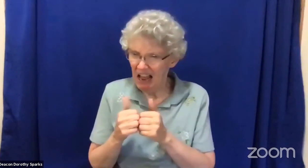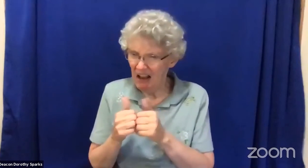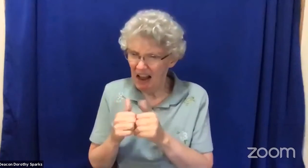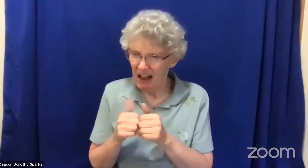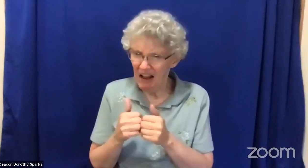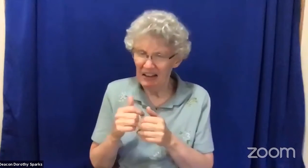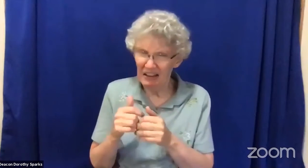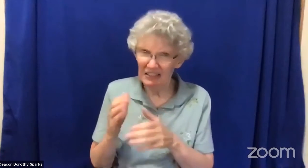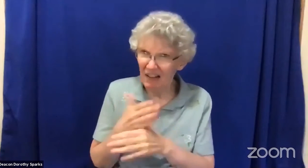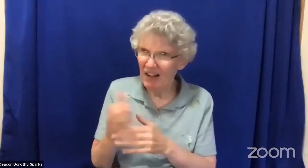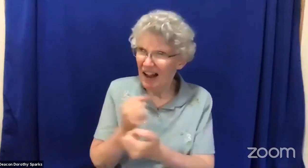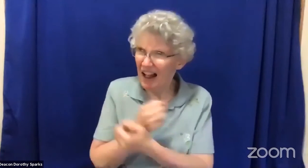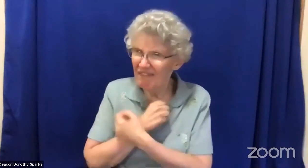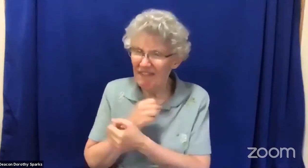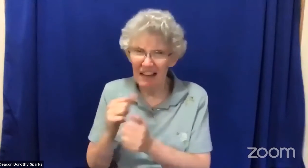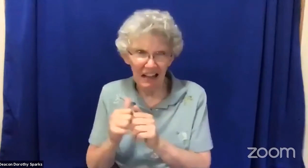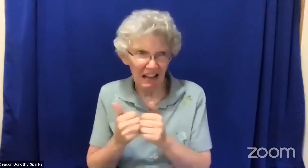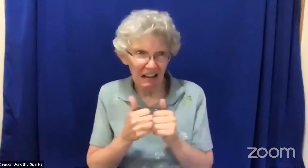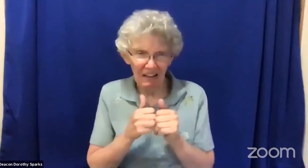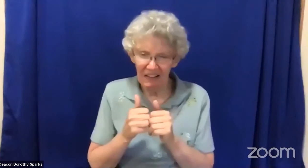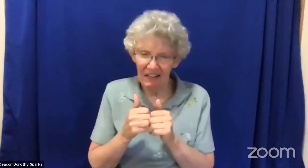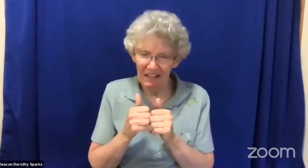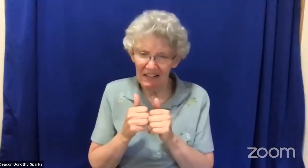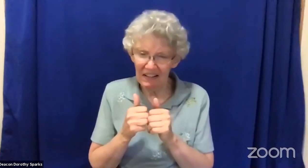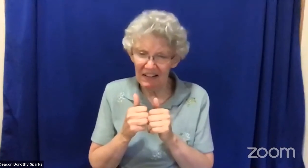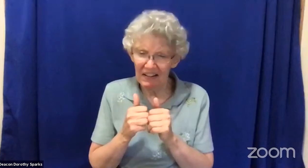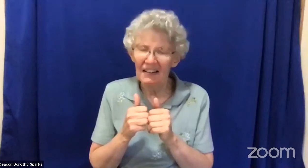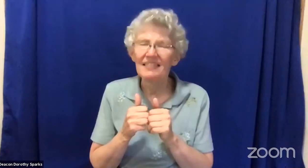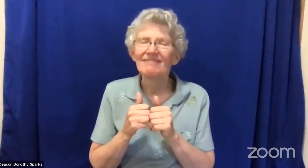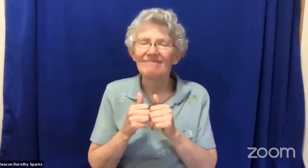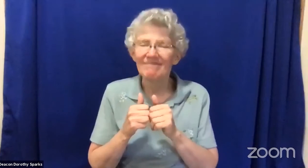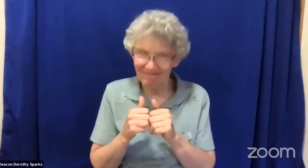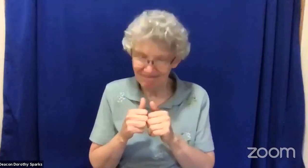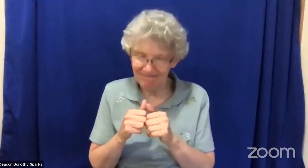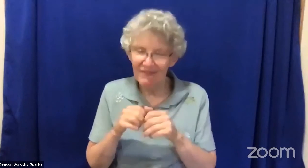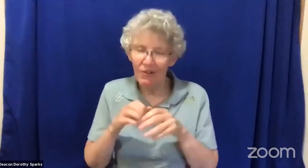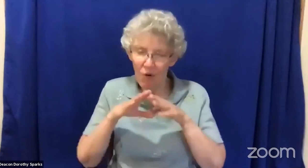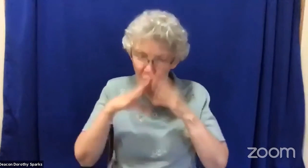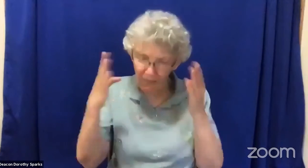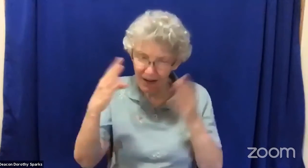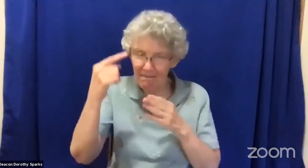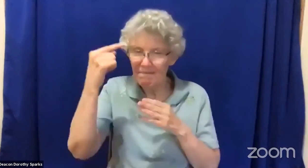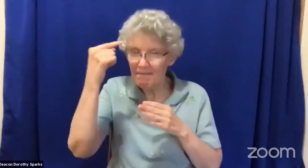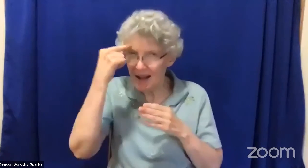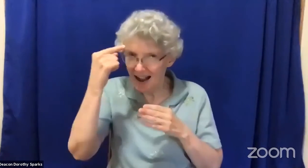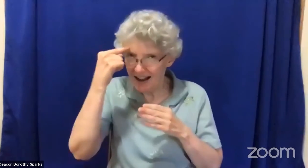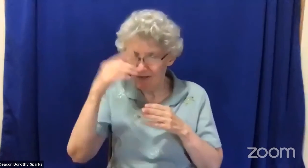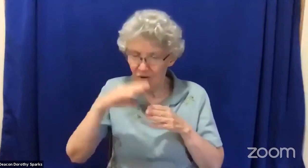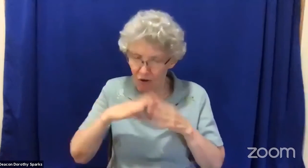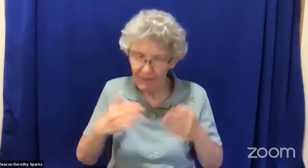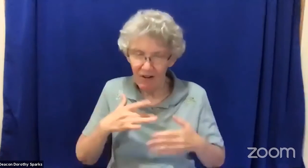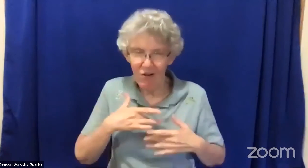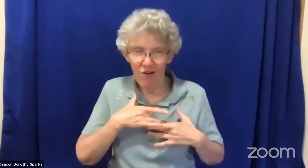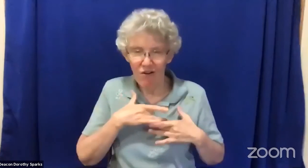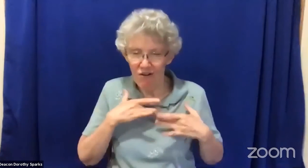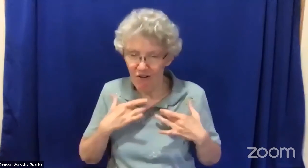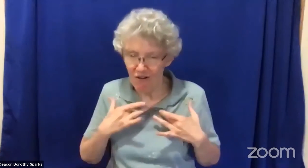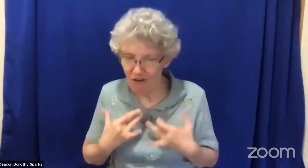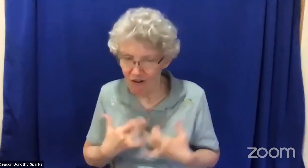now you might be asking yourself well how can i do this how can i share god's love you do this